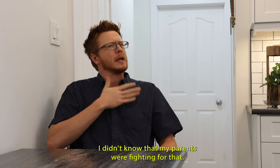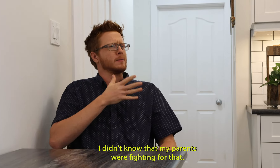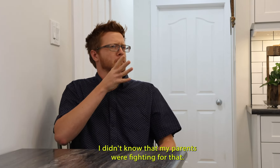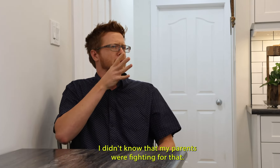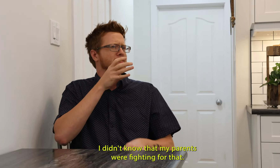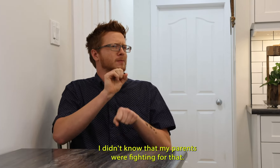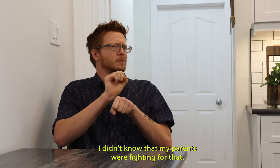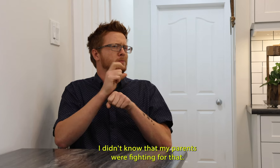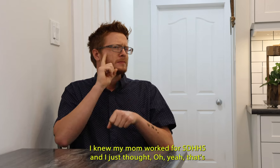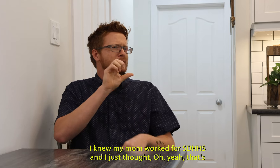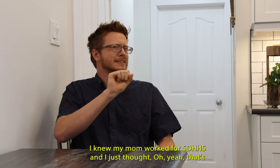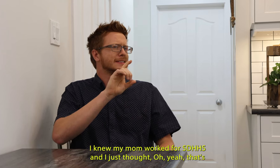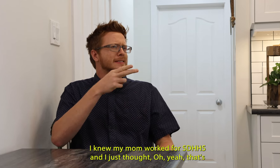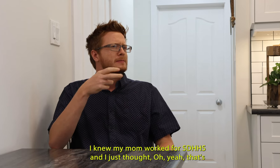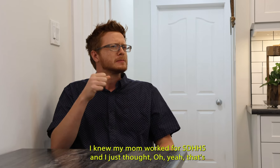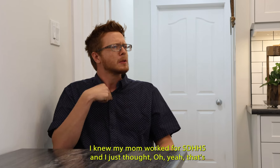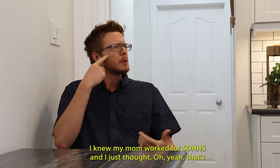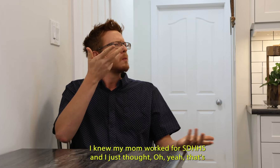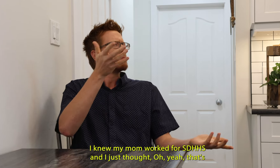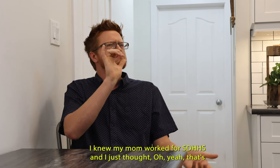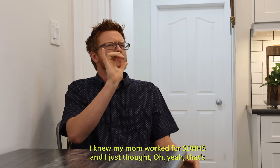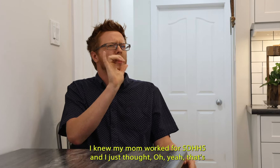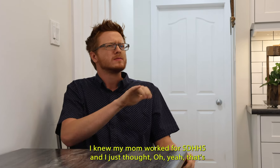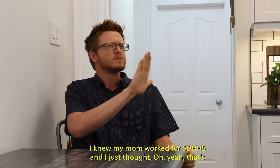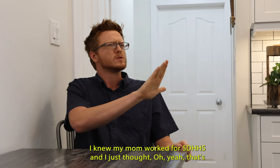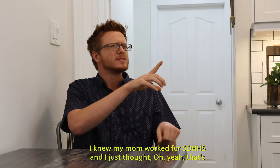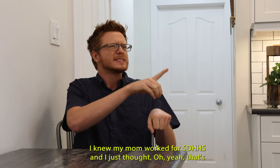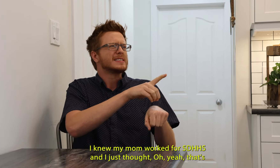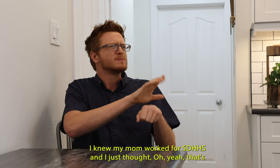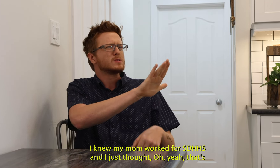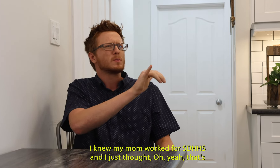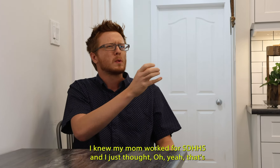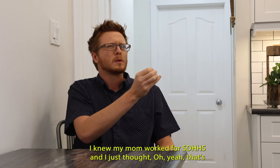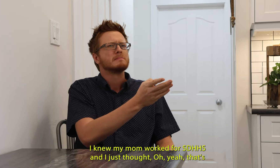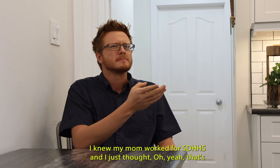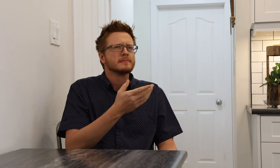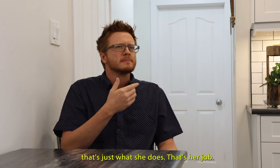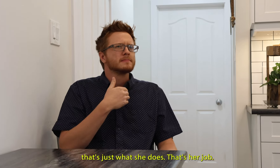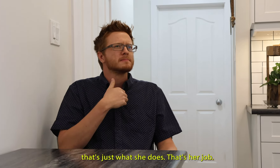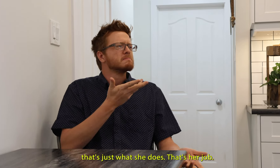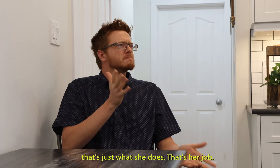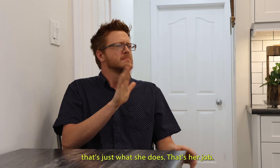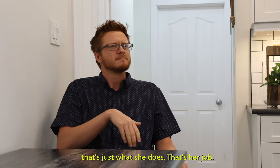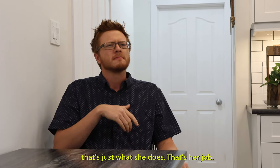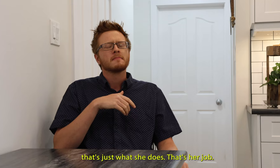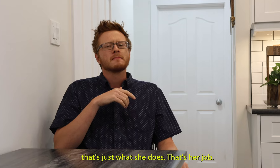were fighting for that. I knew my mom worked for SDHHS. And I just thought, oh yeah, that's just what she does. That's her